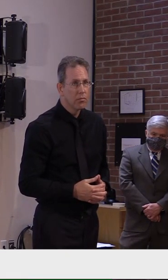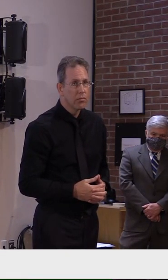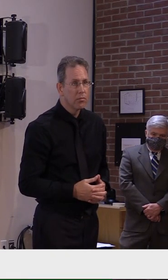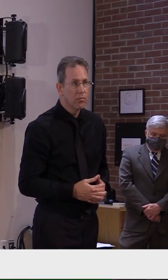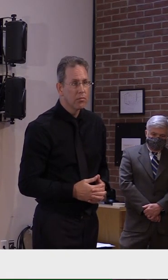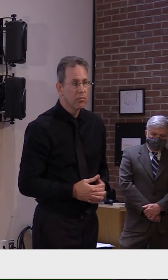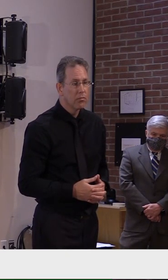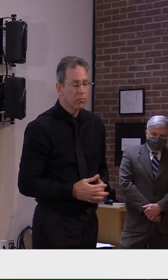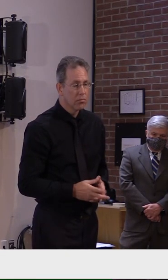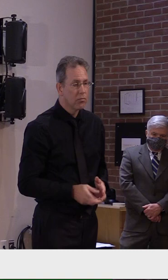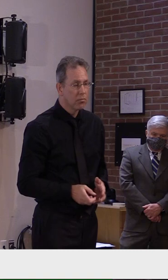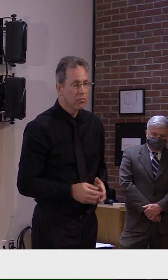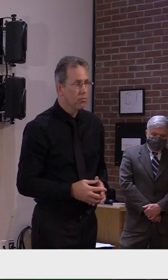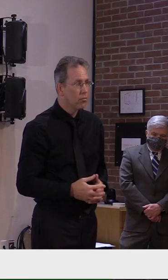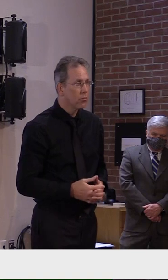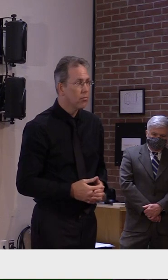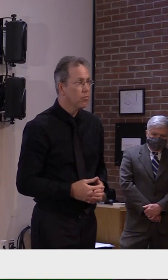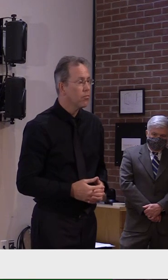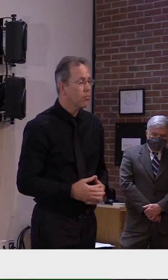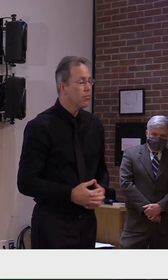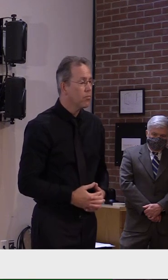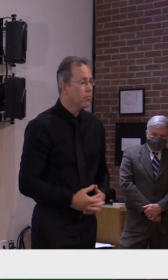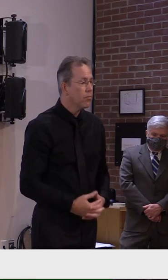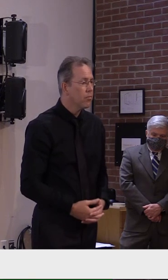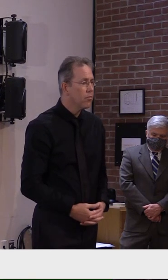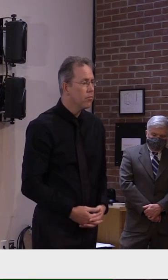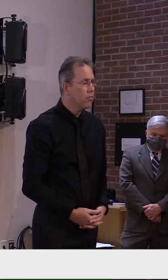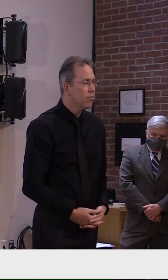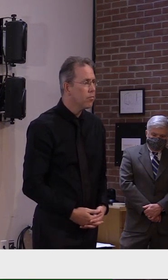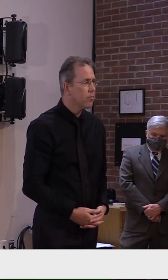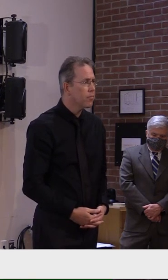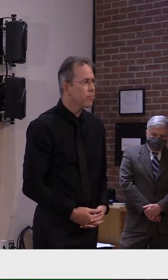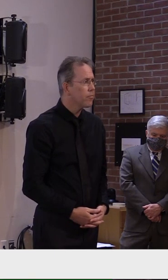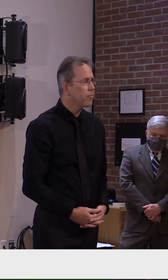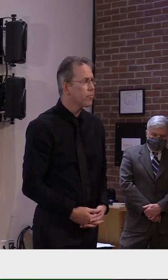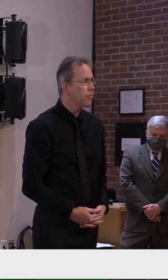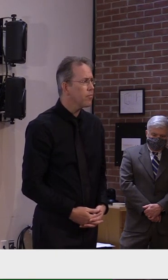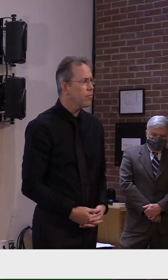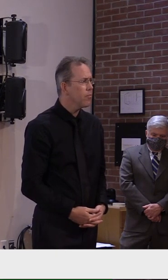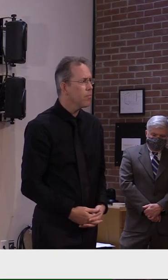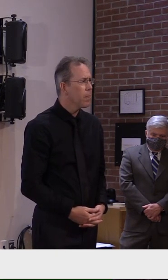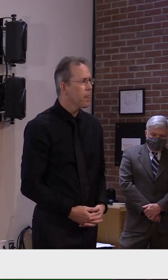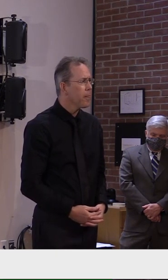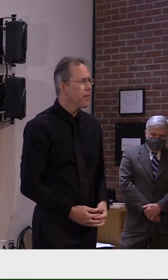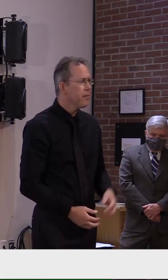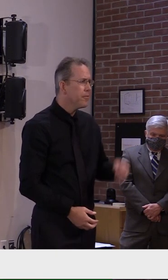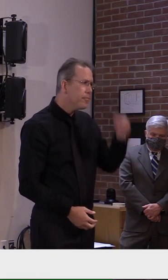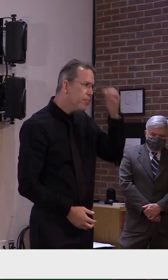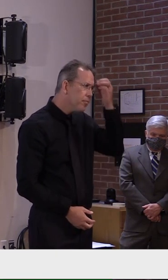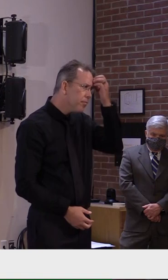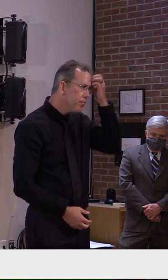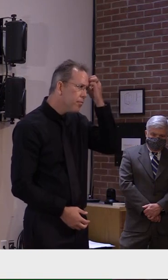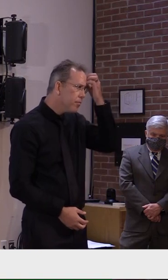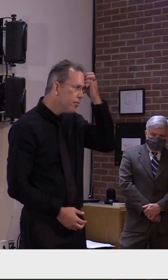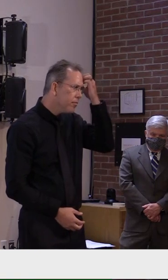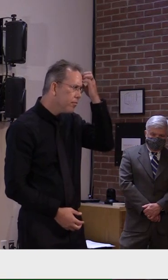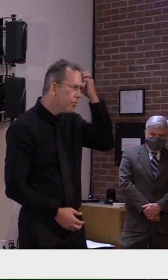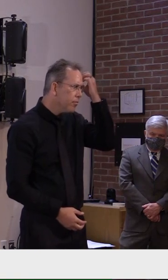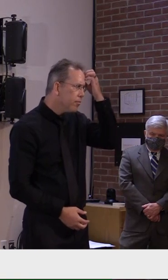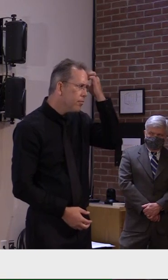Thank you, Governor. There are reports that New York officials take cell phone numbers from people going into quarantine.